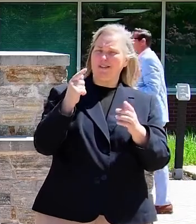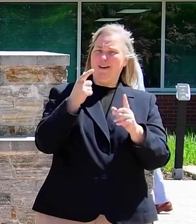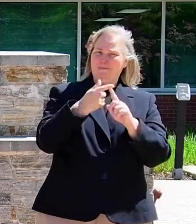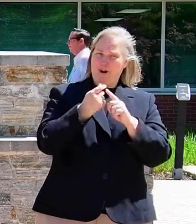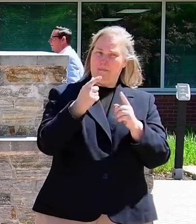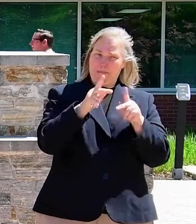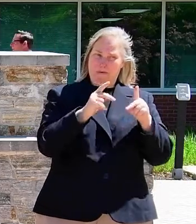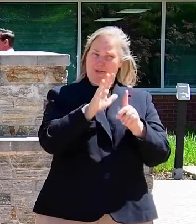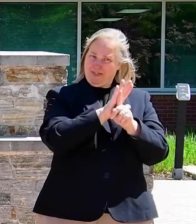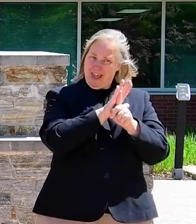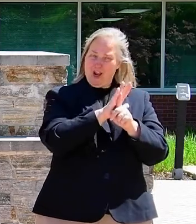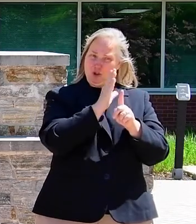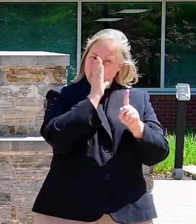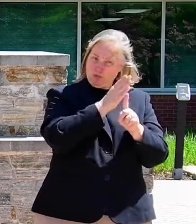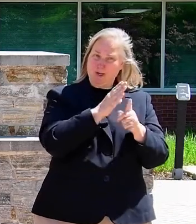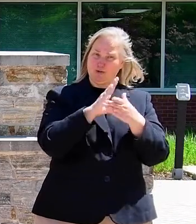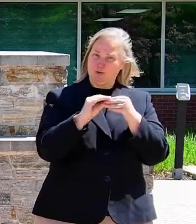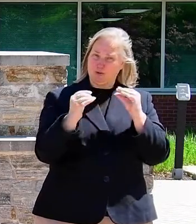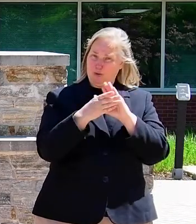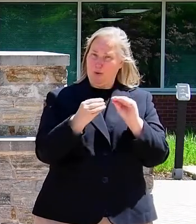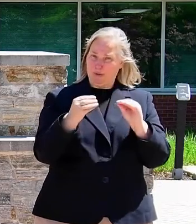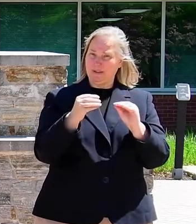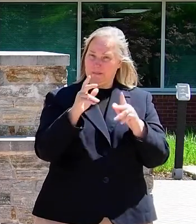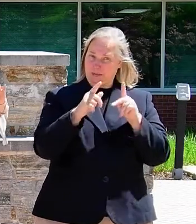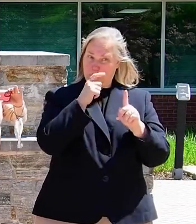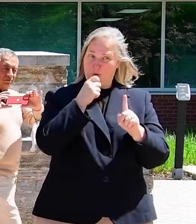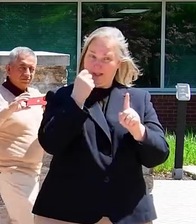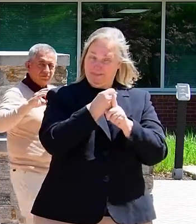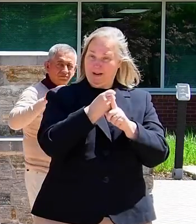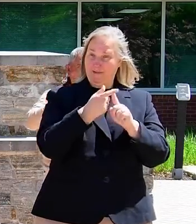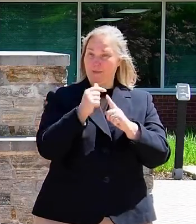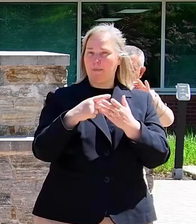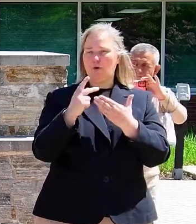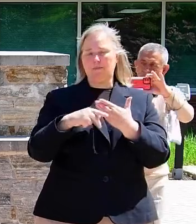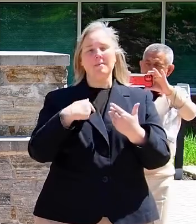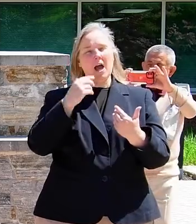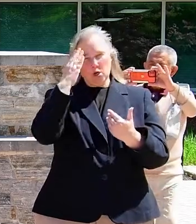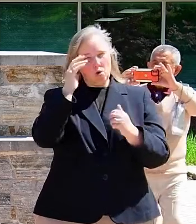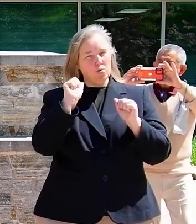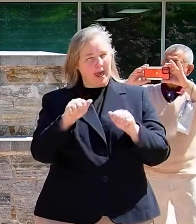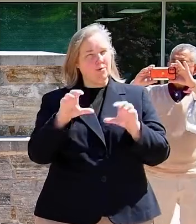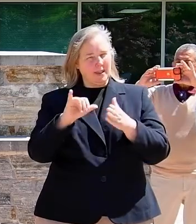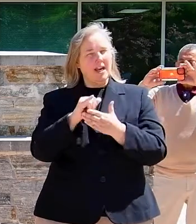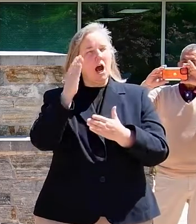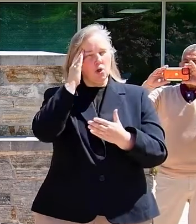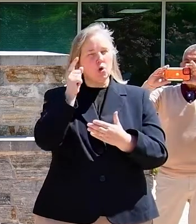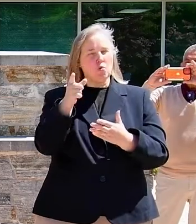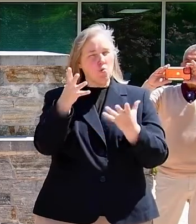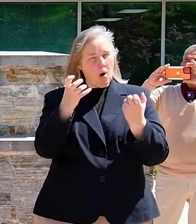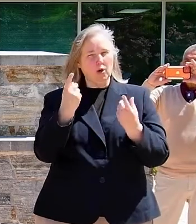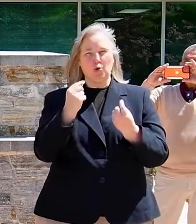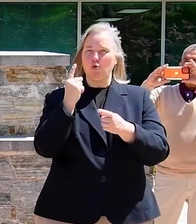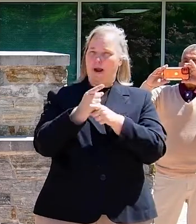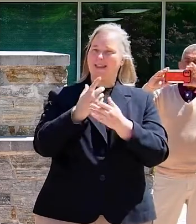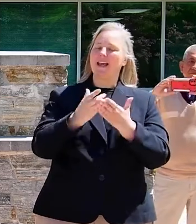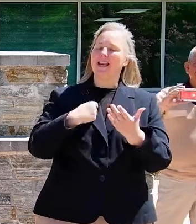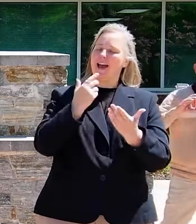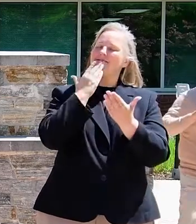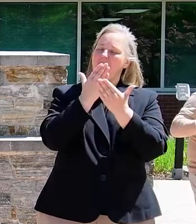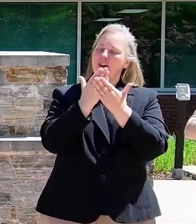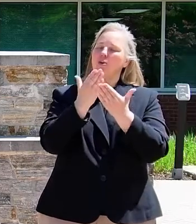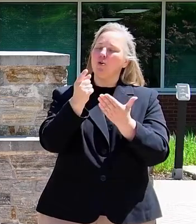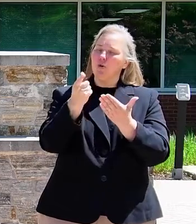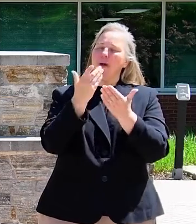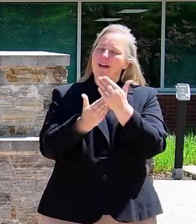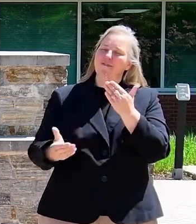impacted, directly impacted from this program. So I know you can do this. I know you want to do the right thing. And I thank you in advance because I